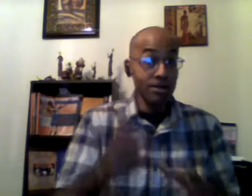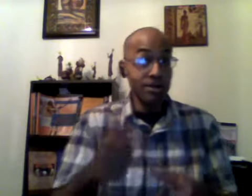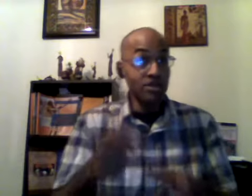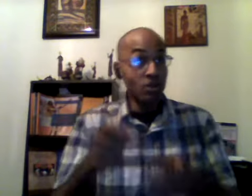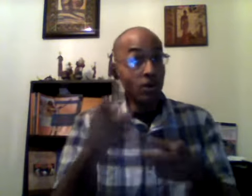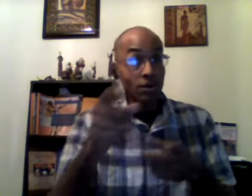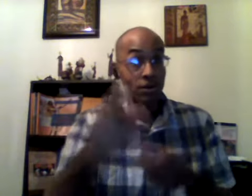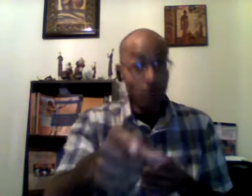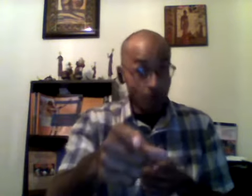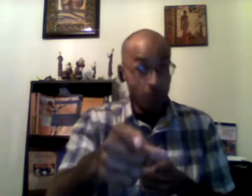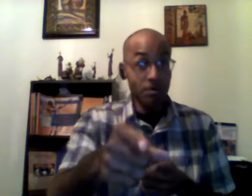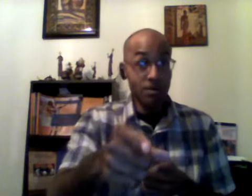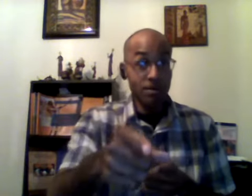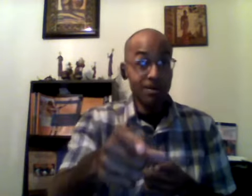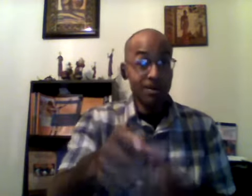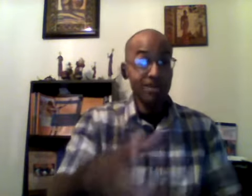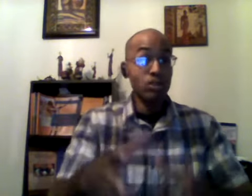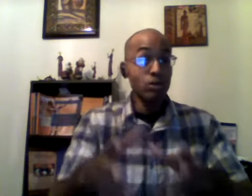is on you to